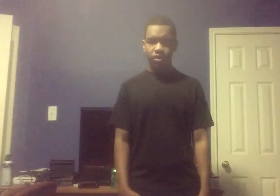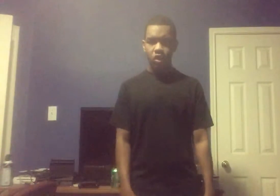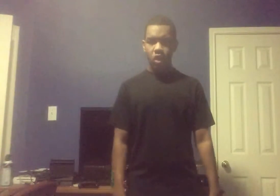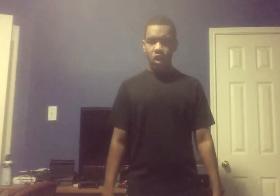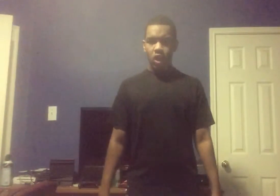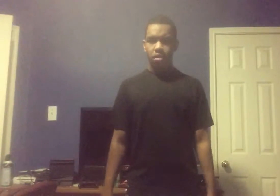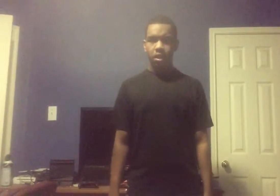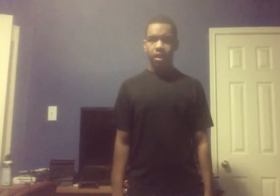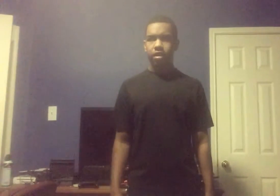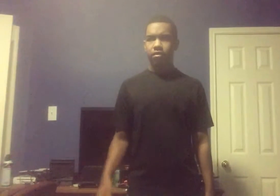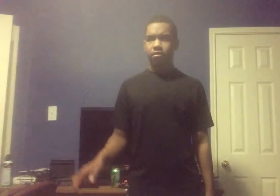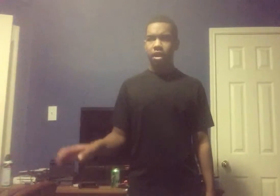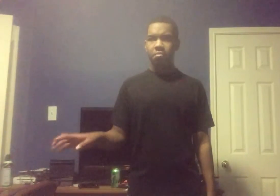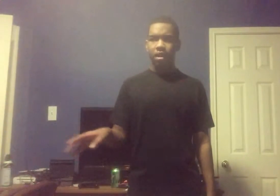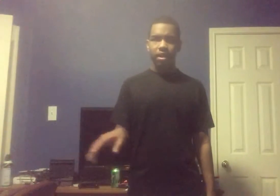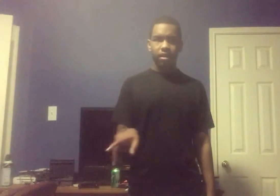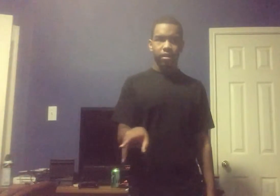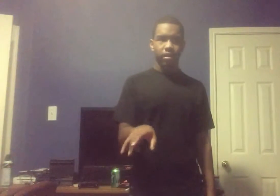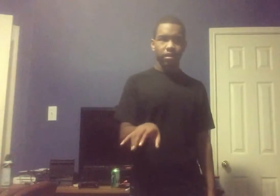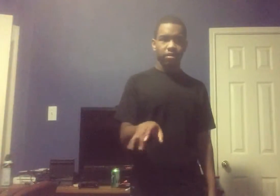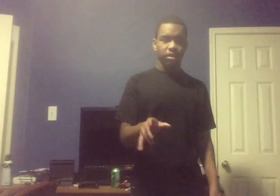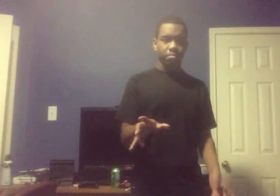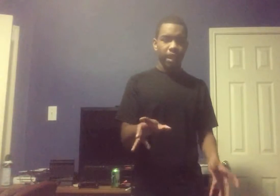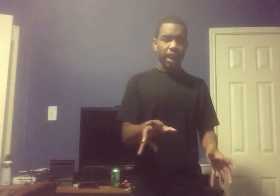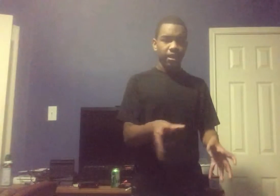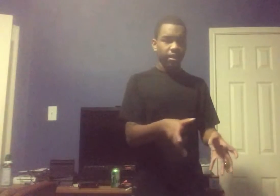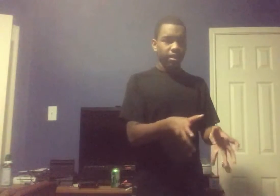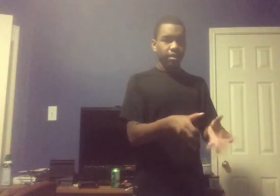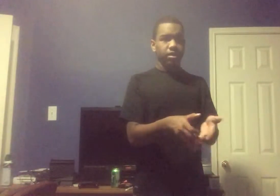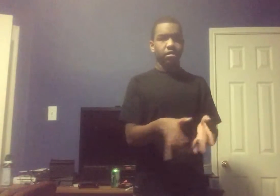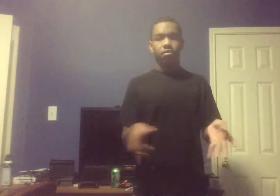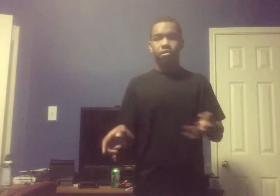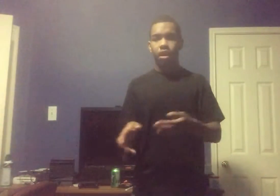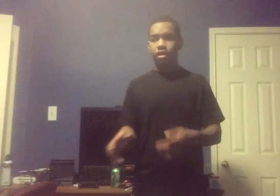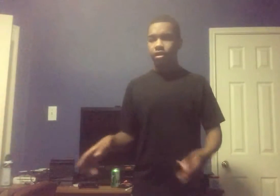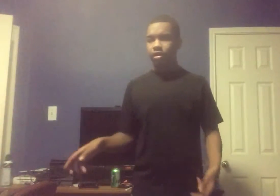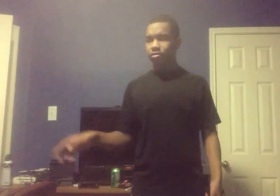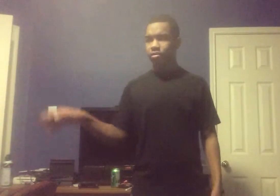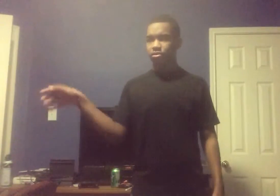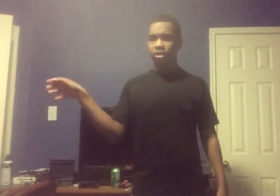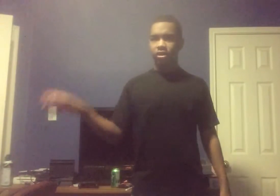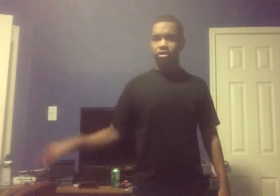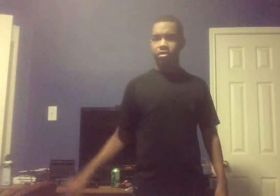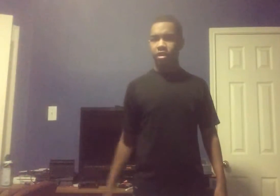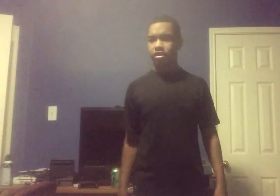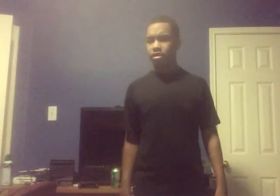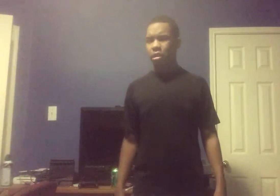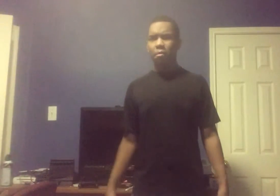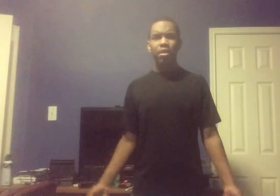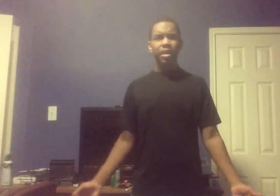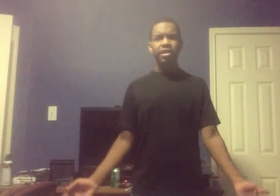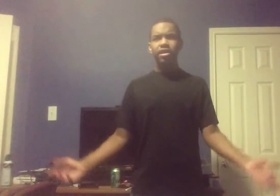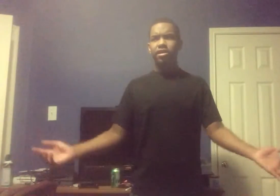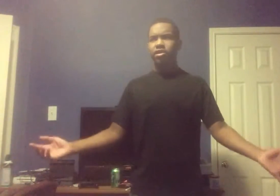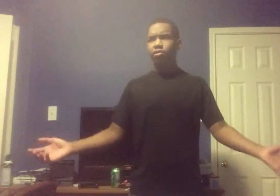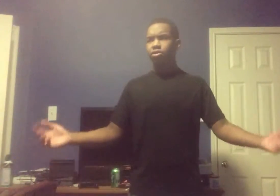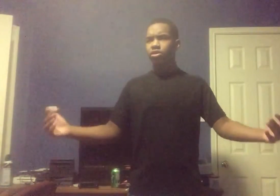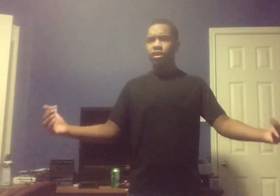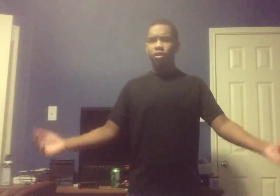Like Vampire This bat Just Haunting him When he goes in the mansion But the mansion itself Once you get